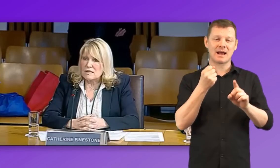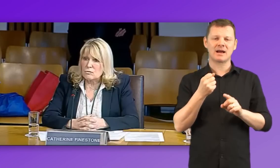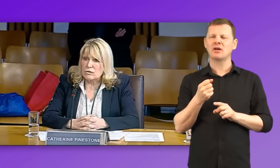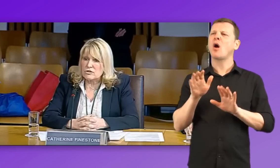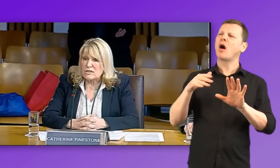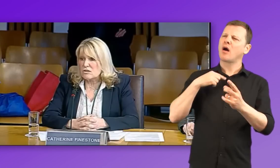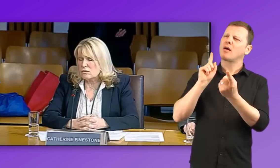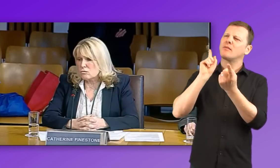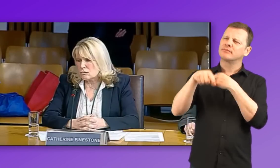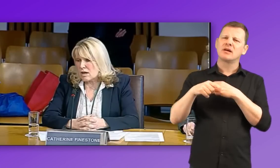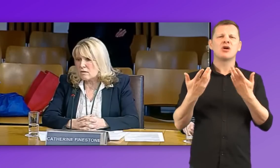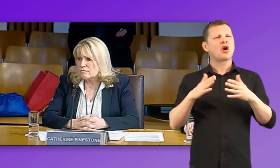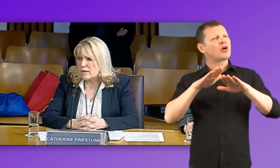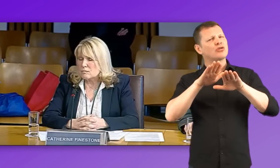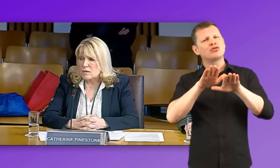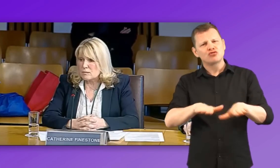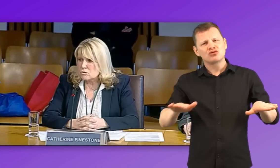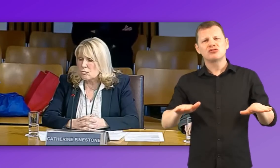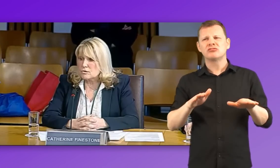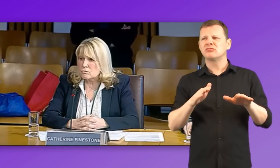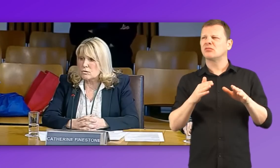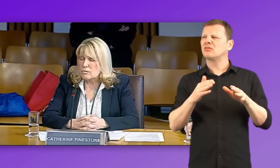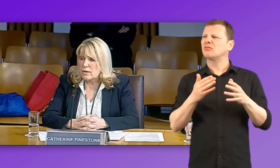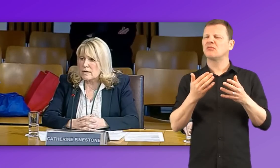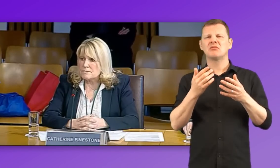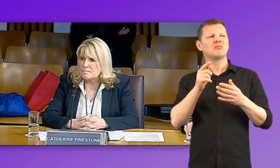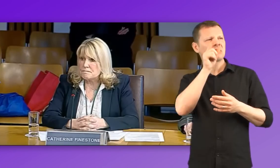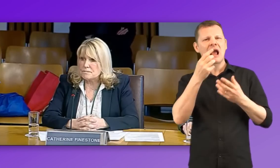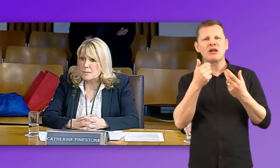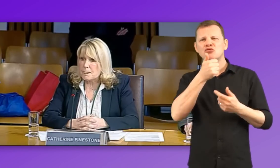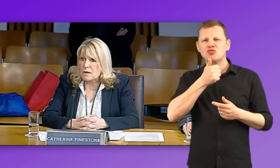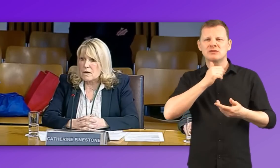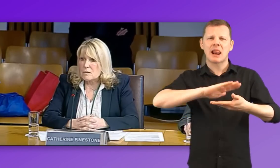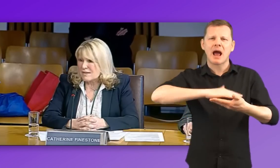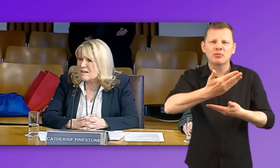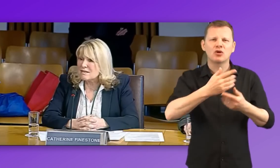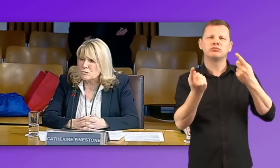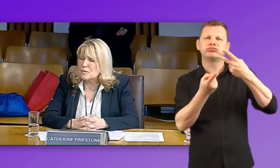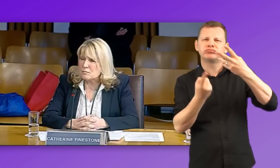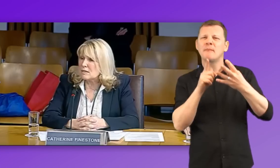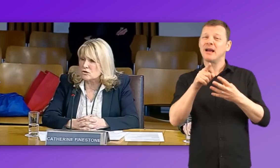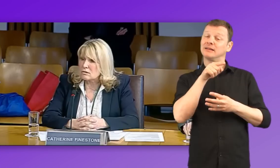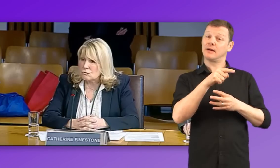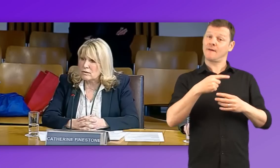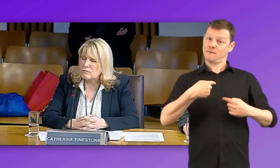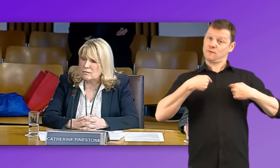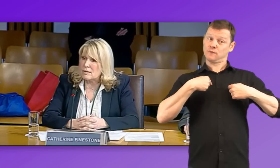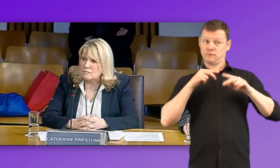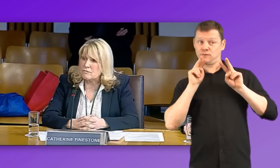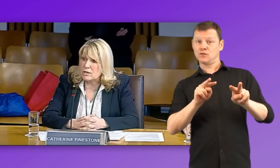technology, children also have laptops or, but that would be the major one for